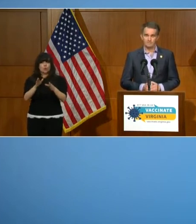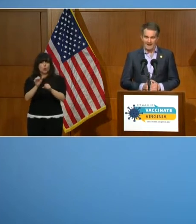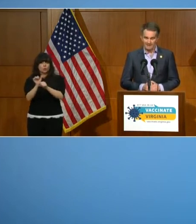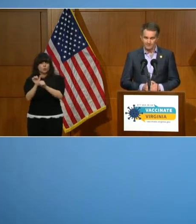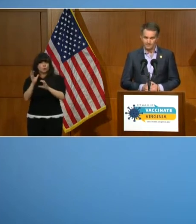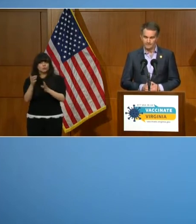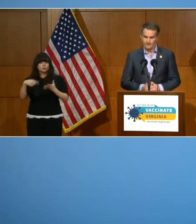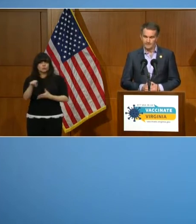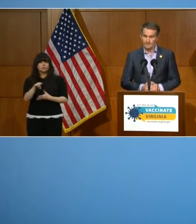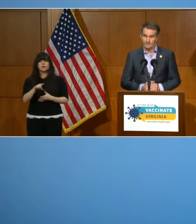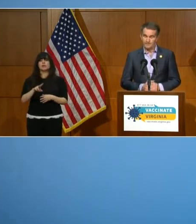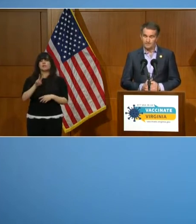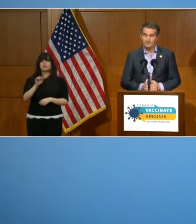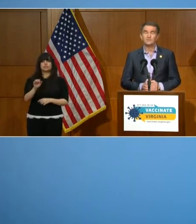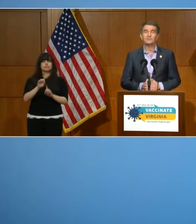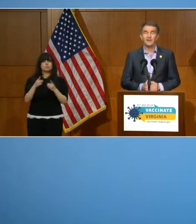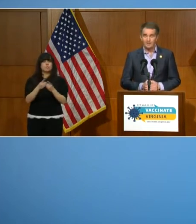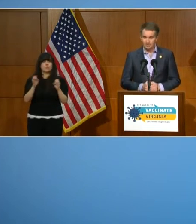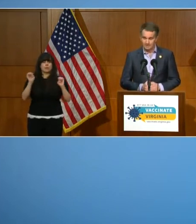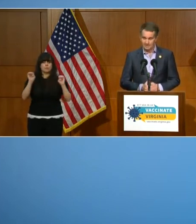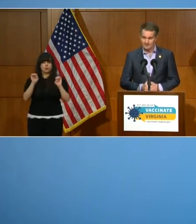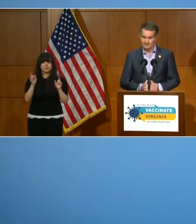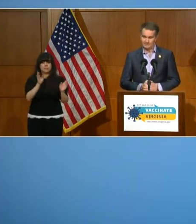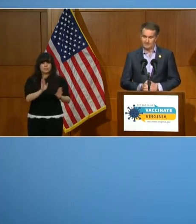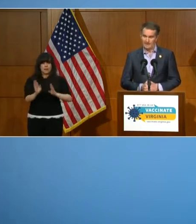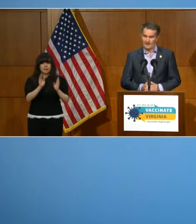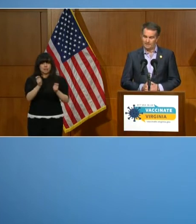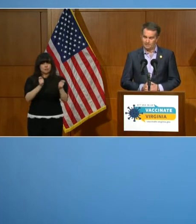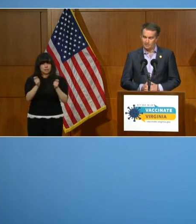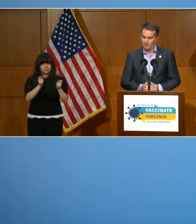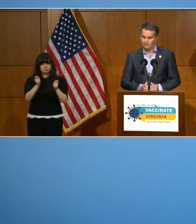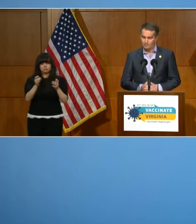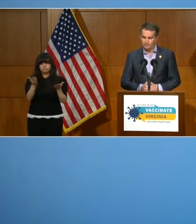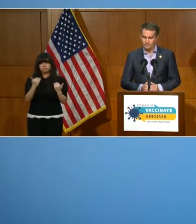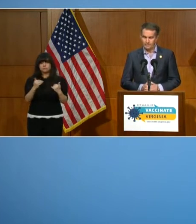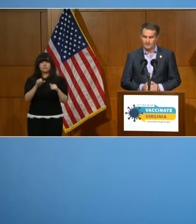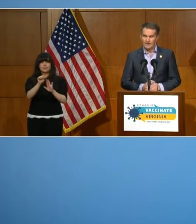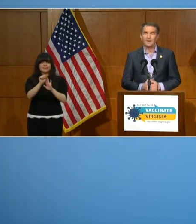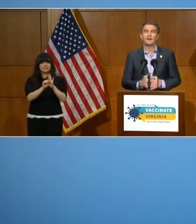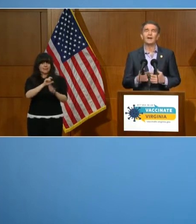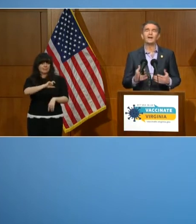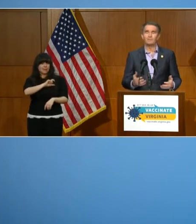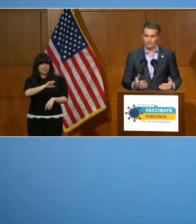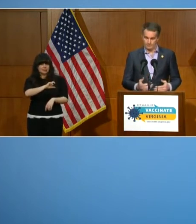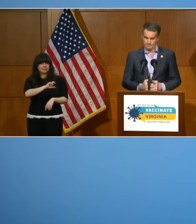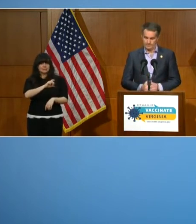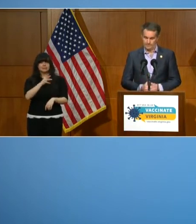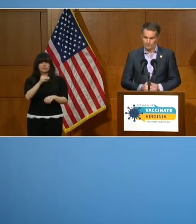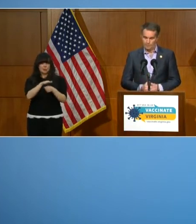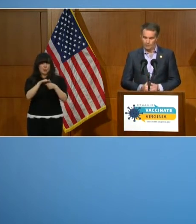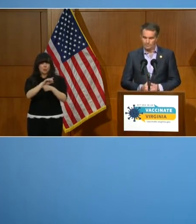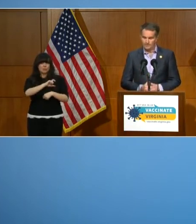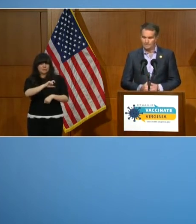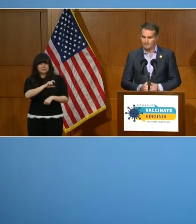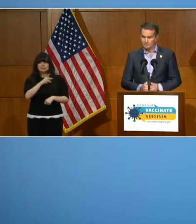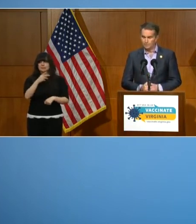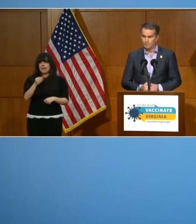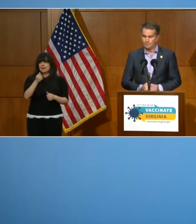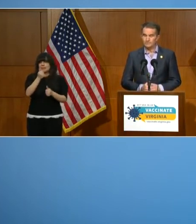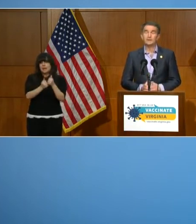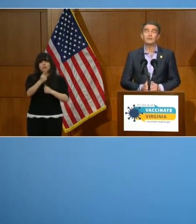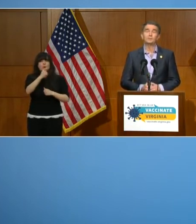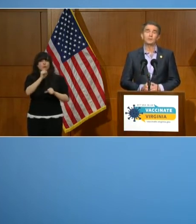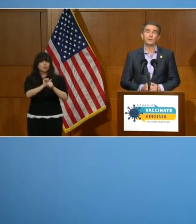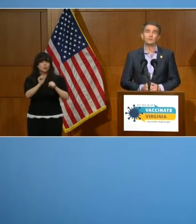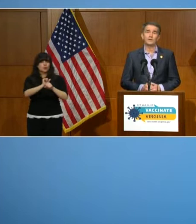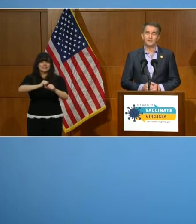Management, the state police, and other law enforcement, and everyone who works every storm